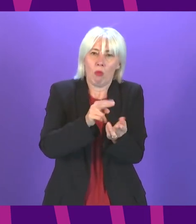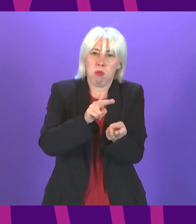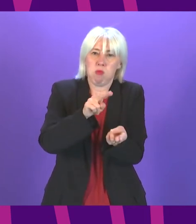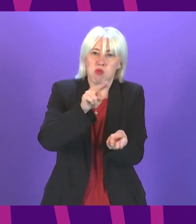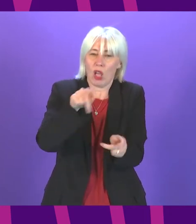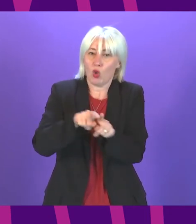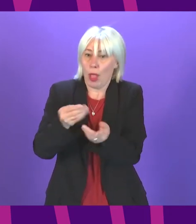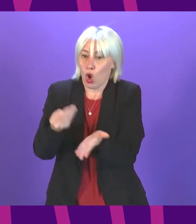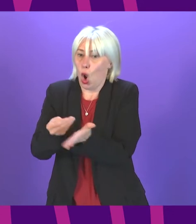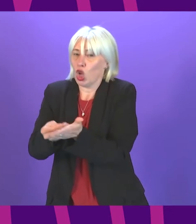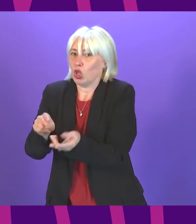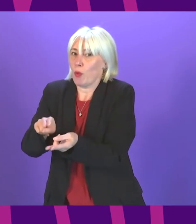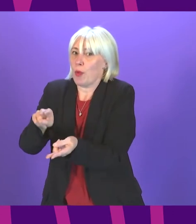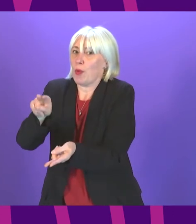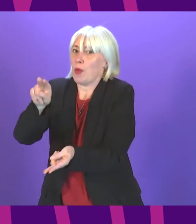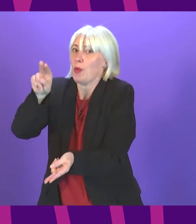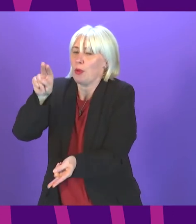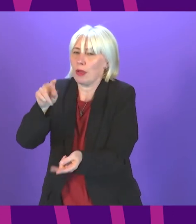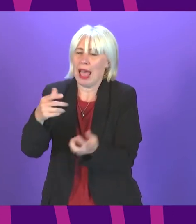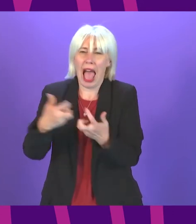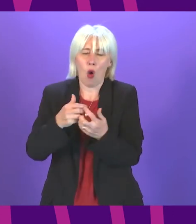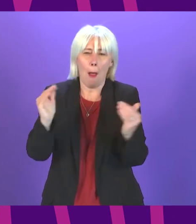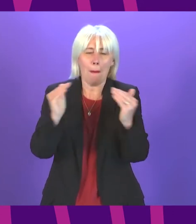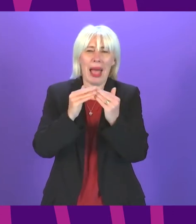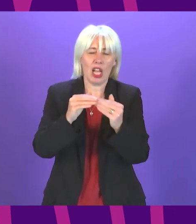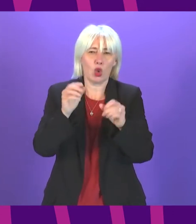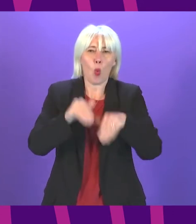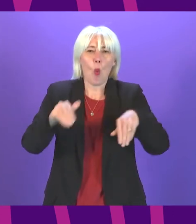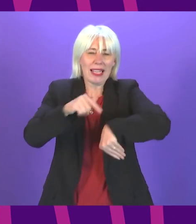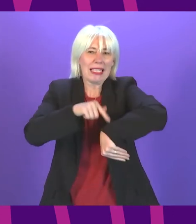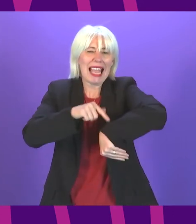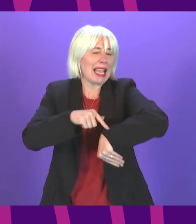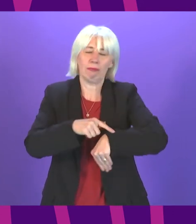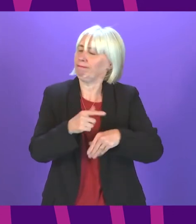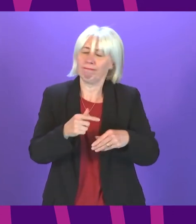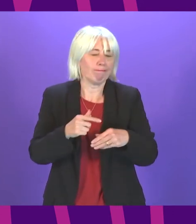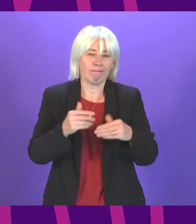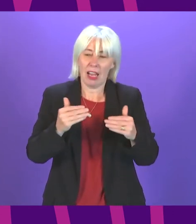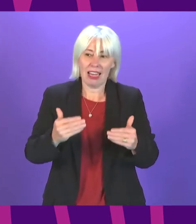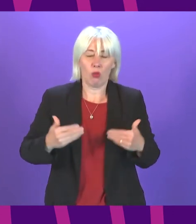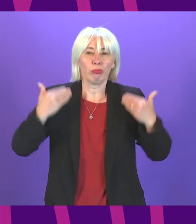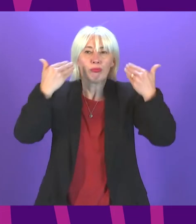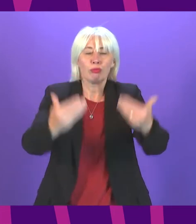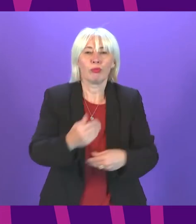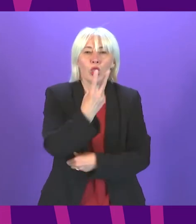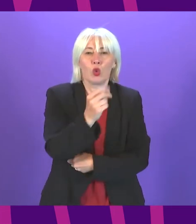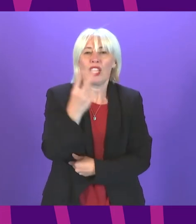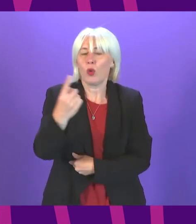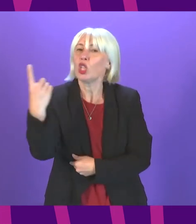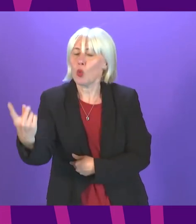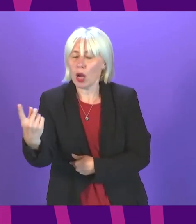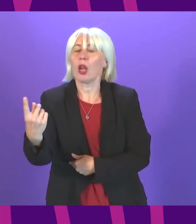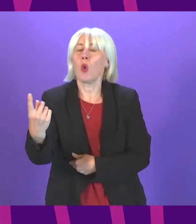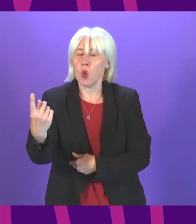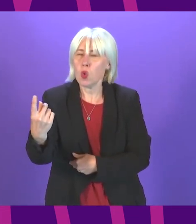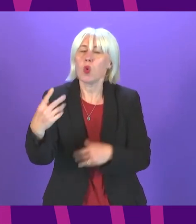while it was struggling to meet key waiting time standards moving forward to 2021 pressure brought